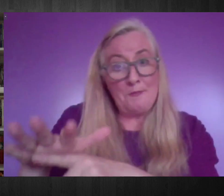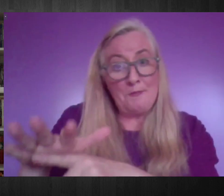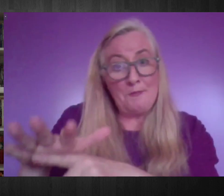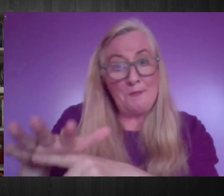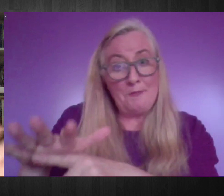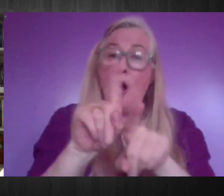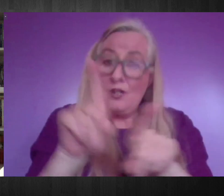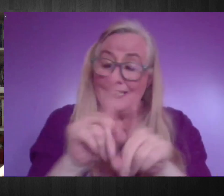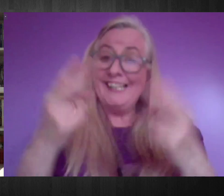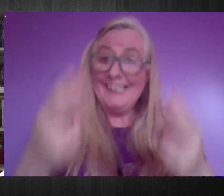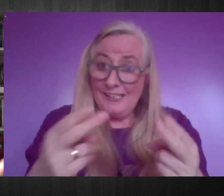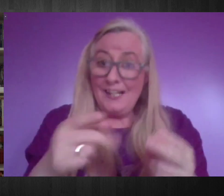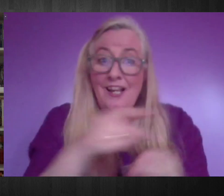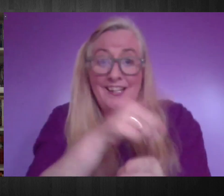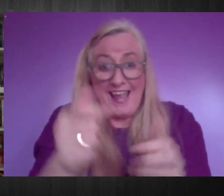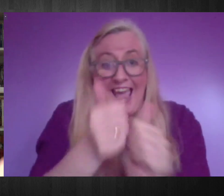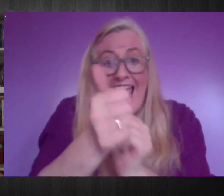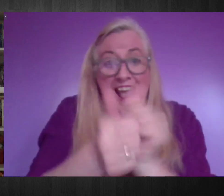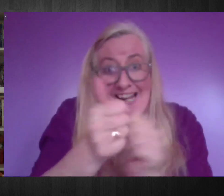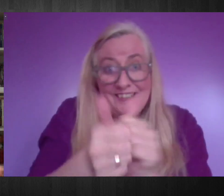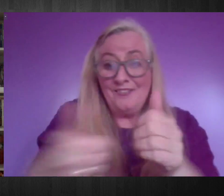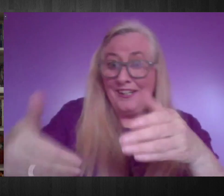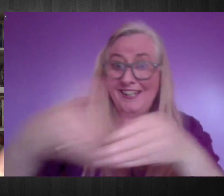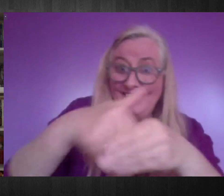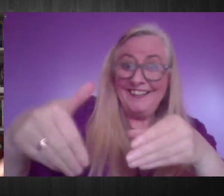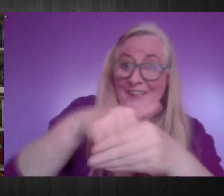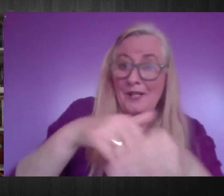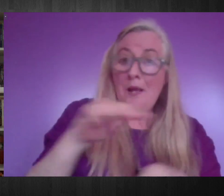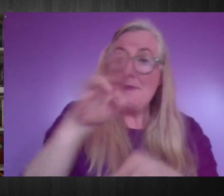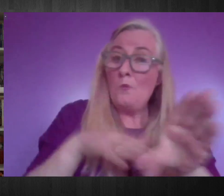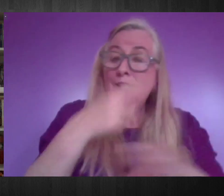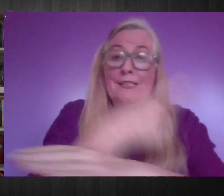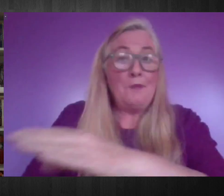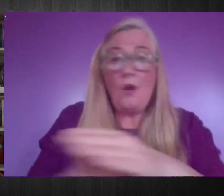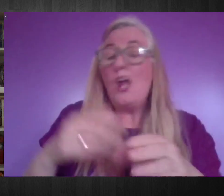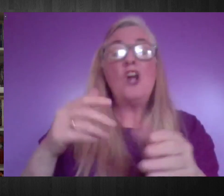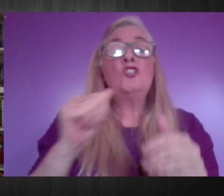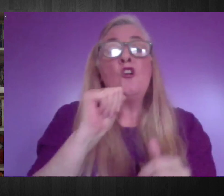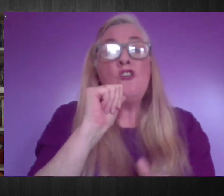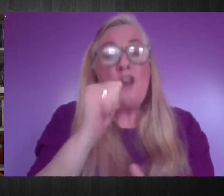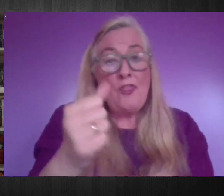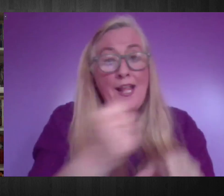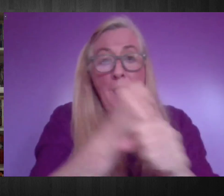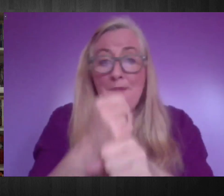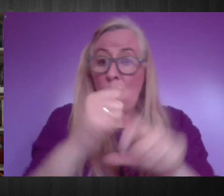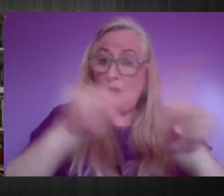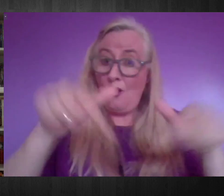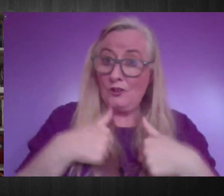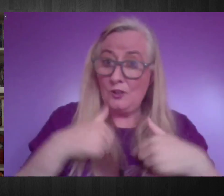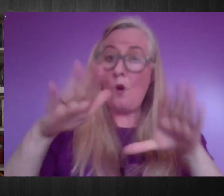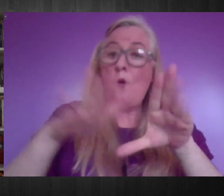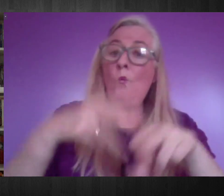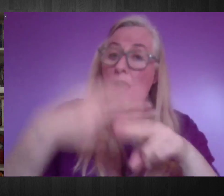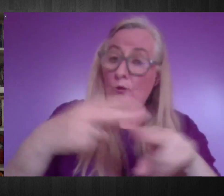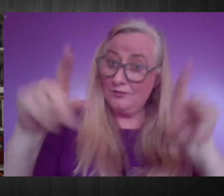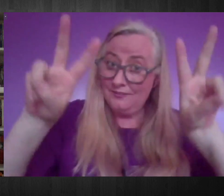participation and consultation of persons with disabilities. Without that, the nothing about us without us is central. Persons with disabilities have not been